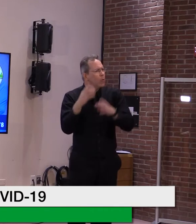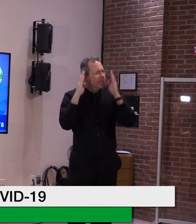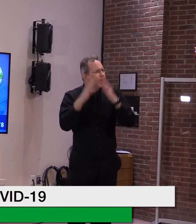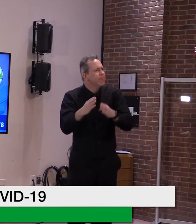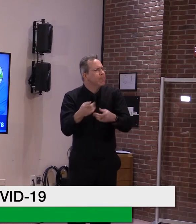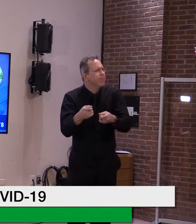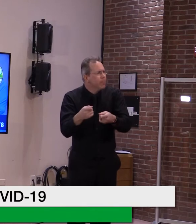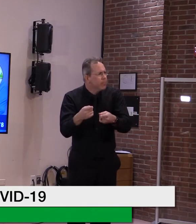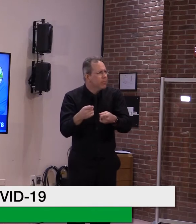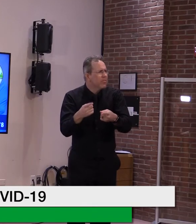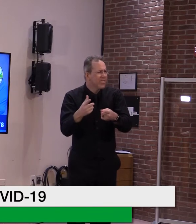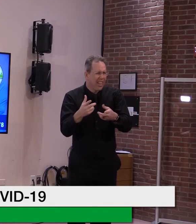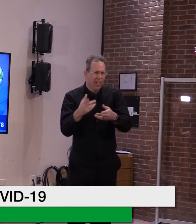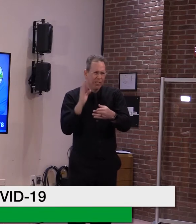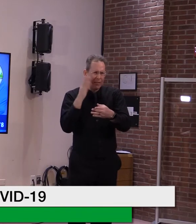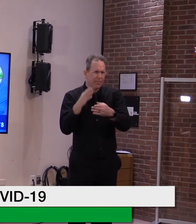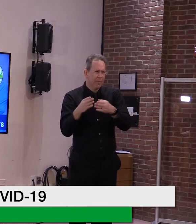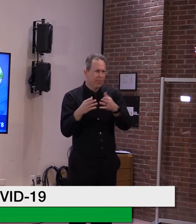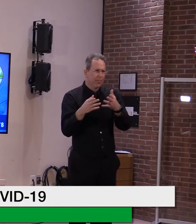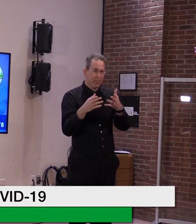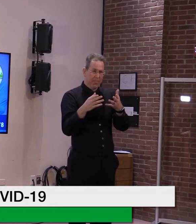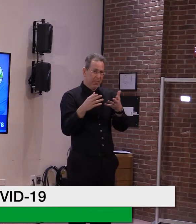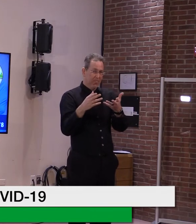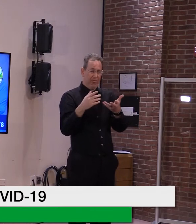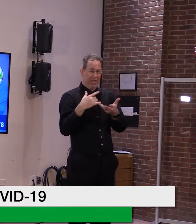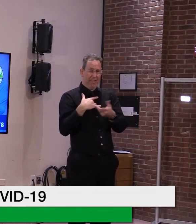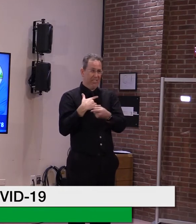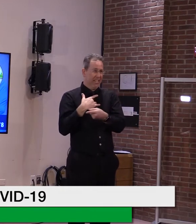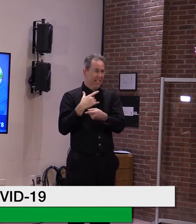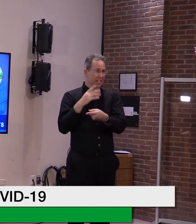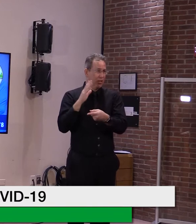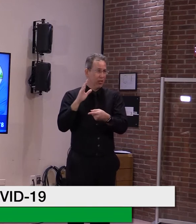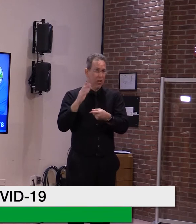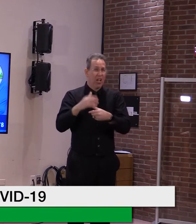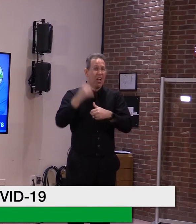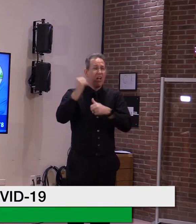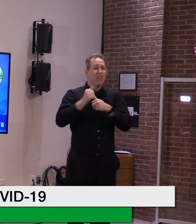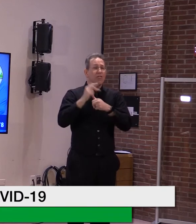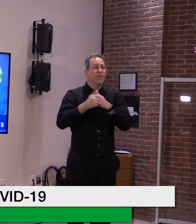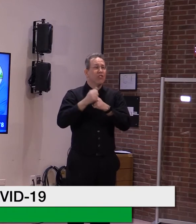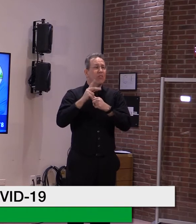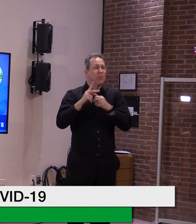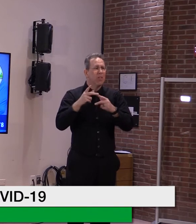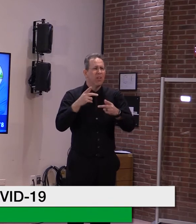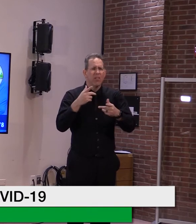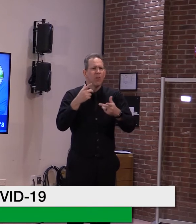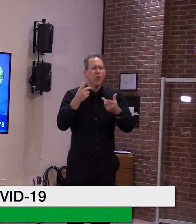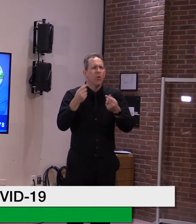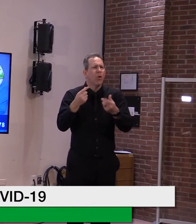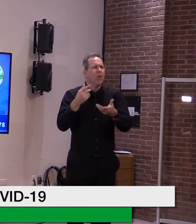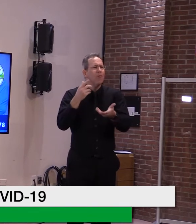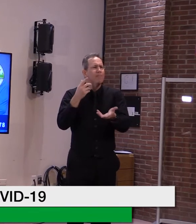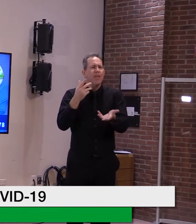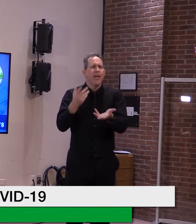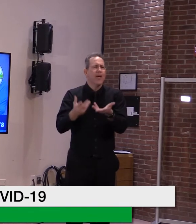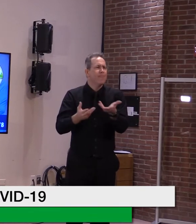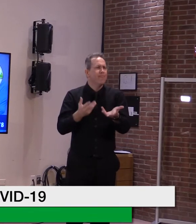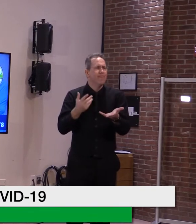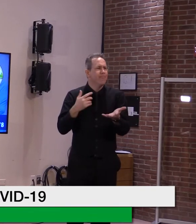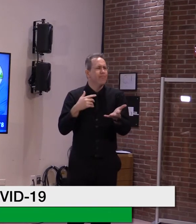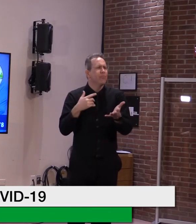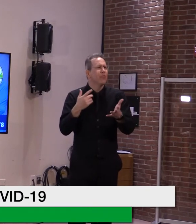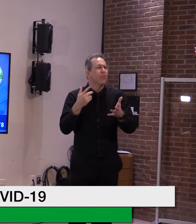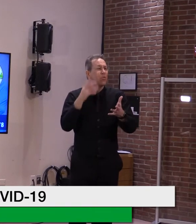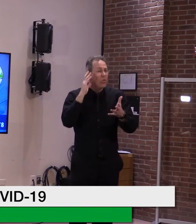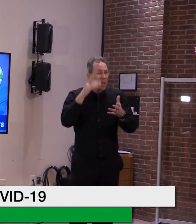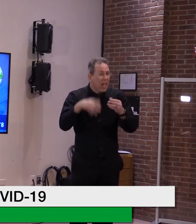perhaps that the, um, high risk conditions news may have been kind of buried by that discussion or,